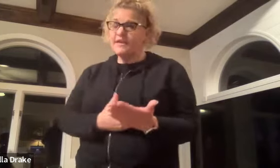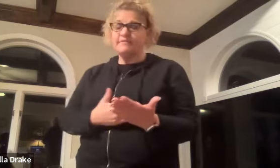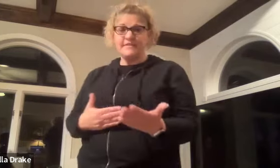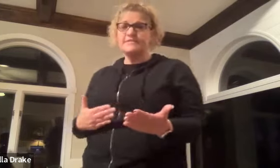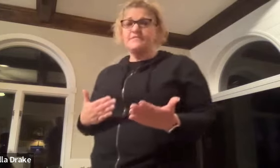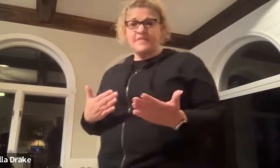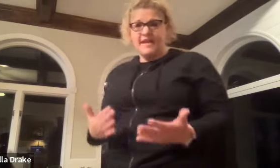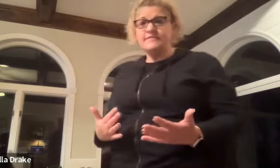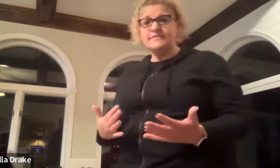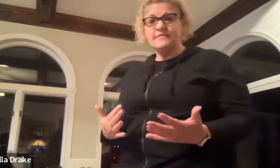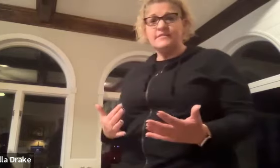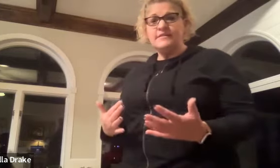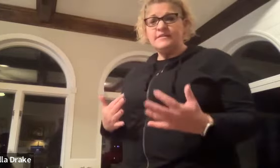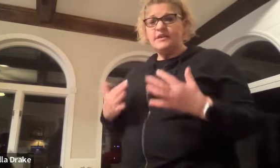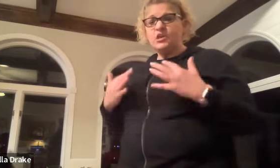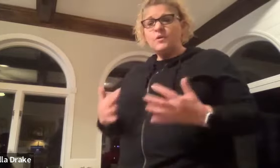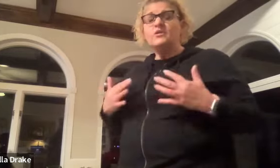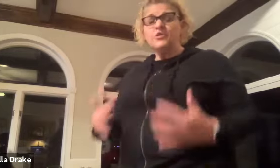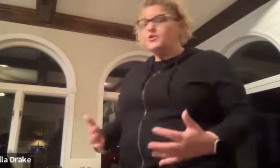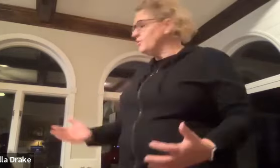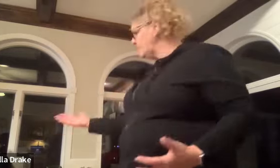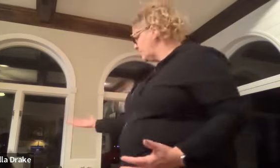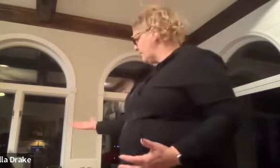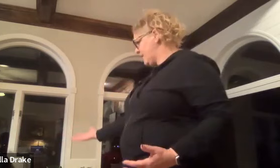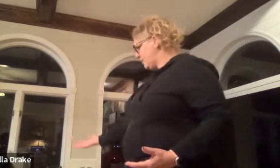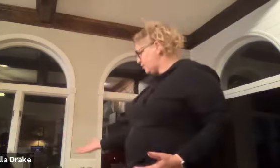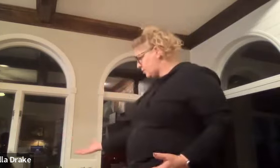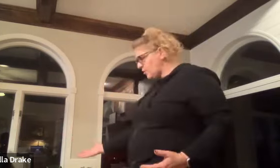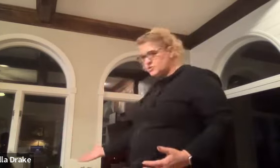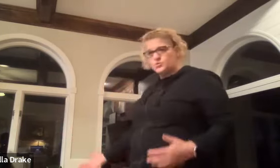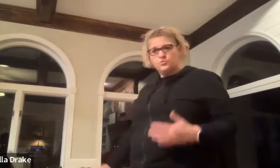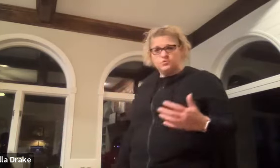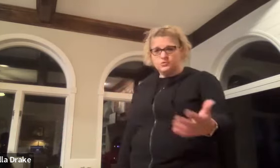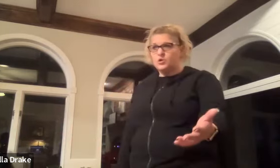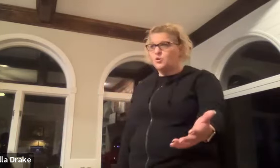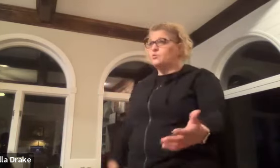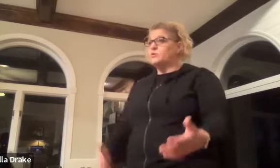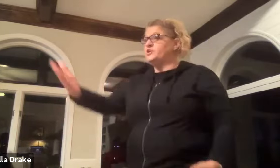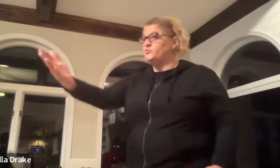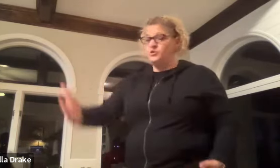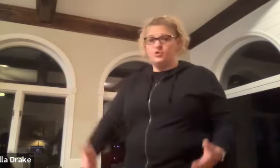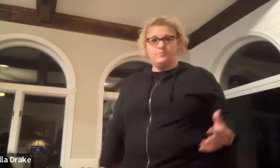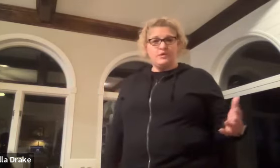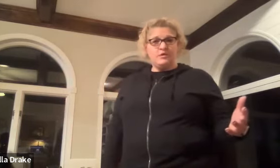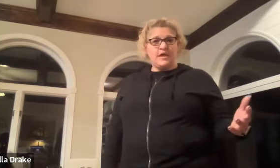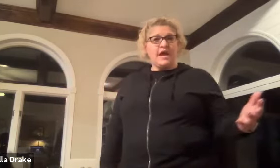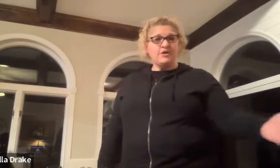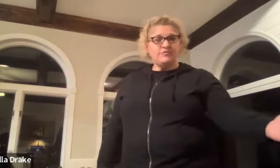make a list of things that you want to learn like go to school go clean your room how are you